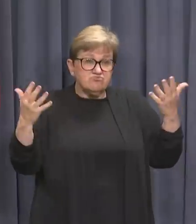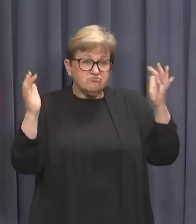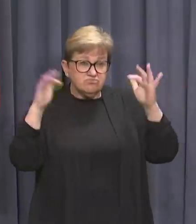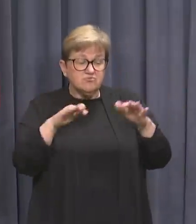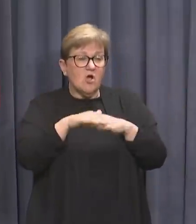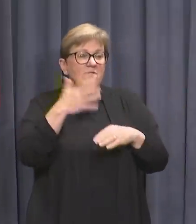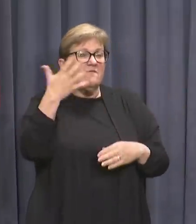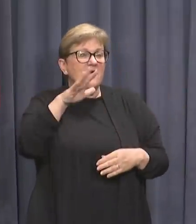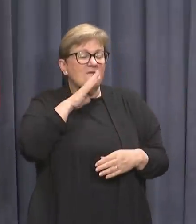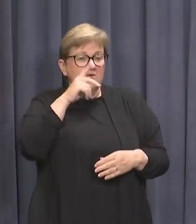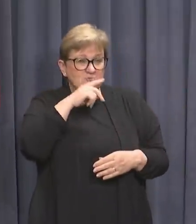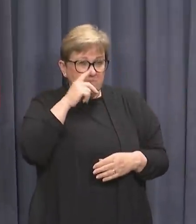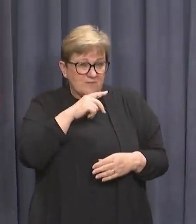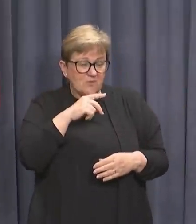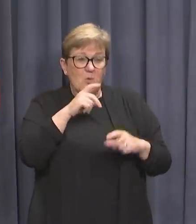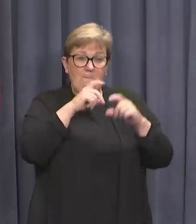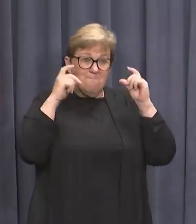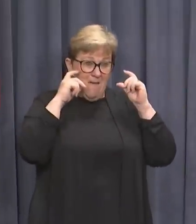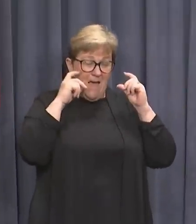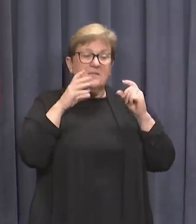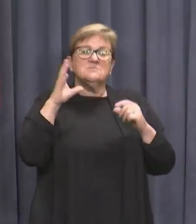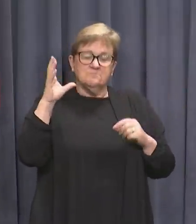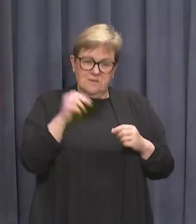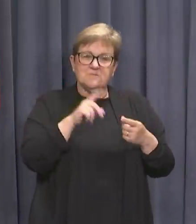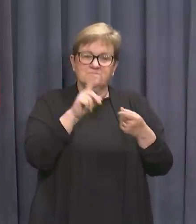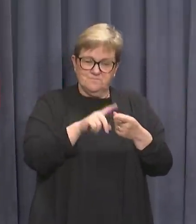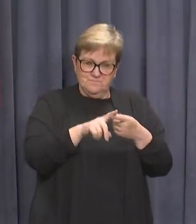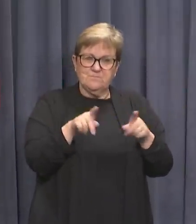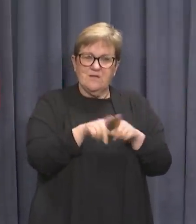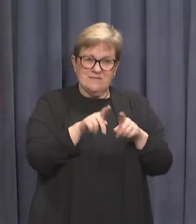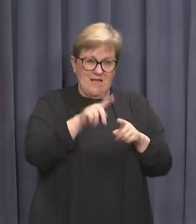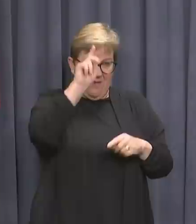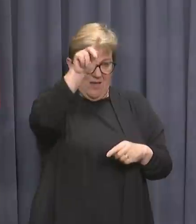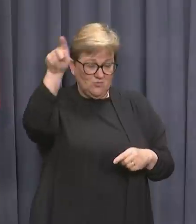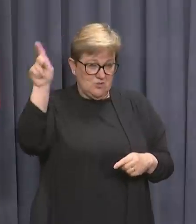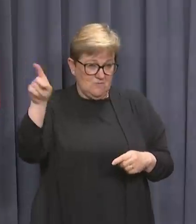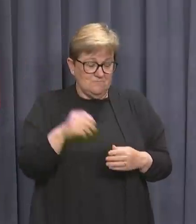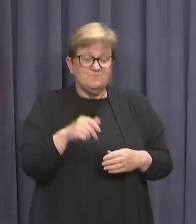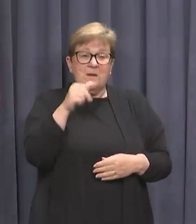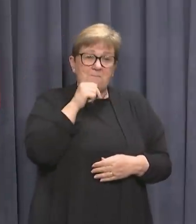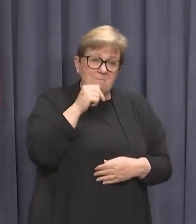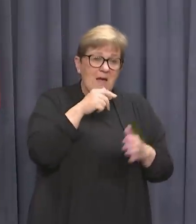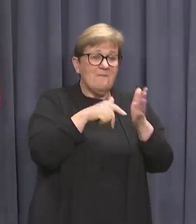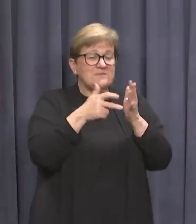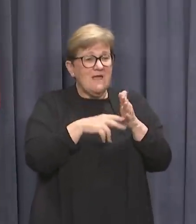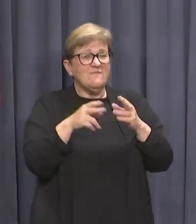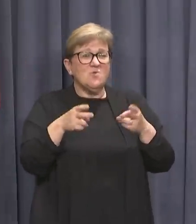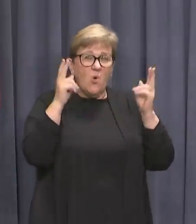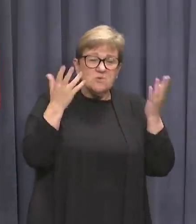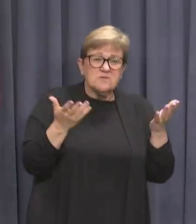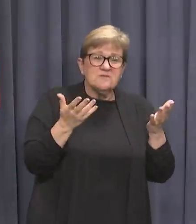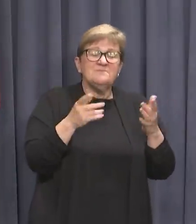of more than 500 patrons where mask wearing will also be required outdoors, pubs, taverns, hotels